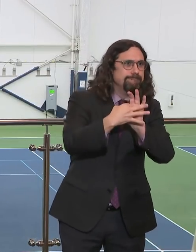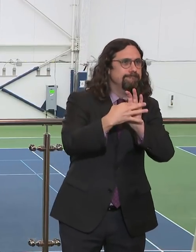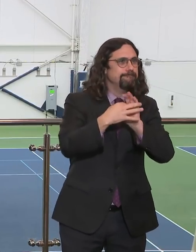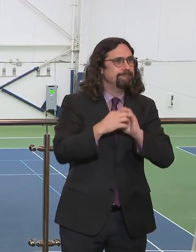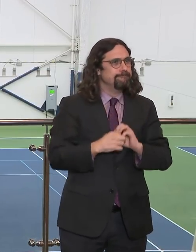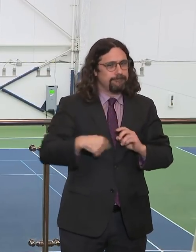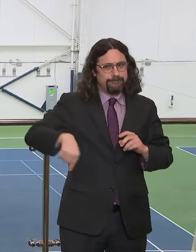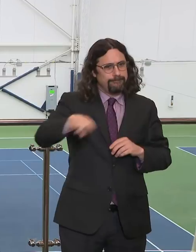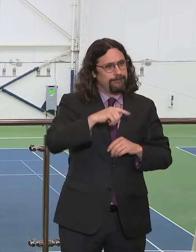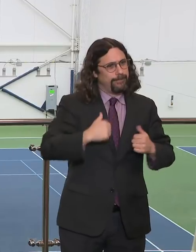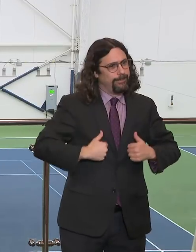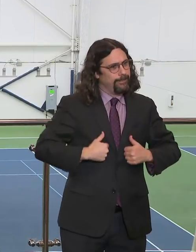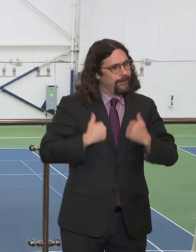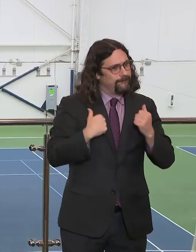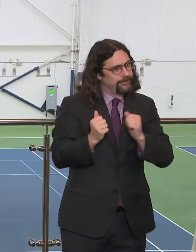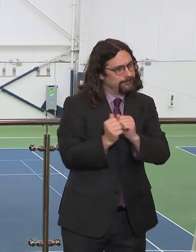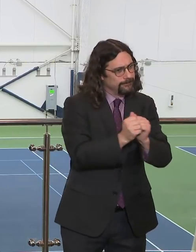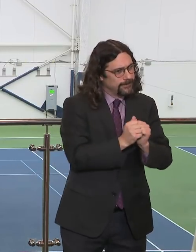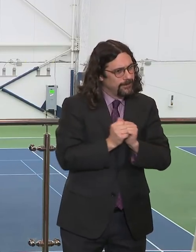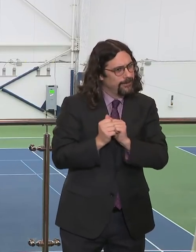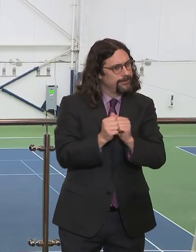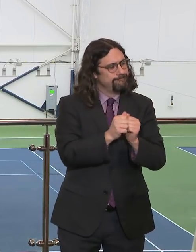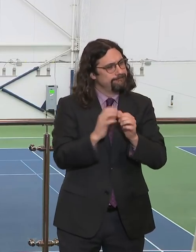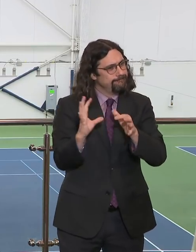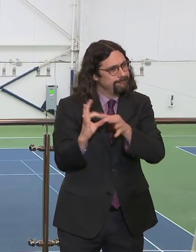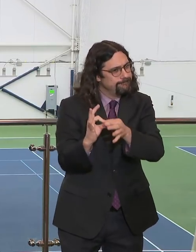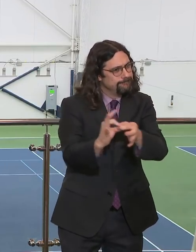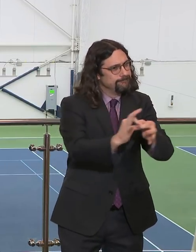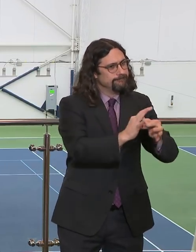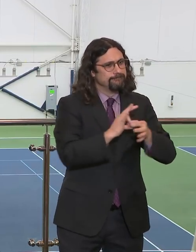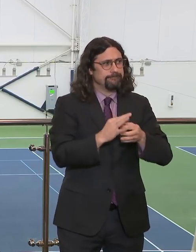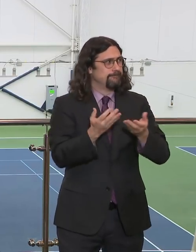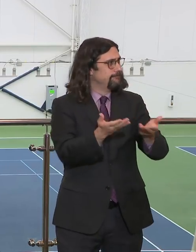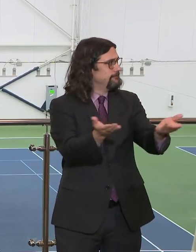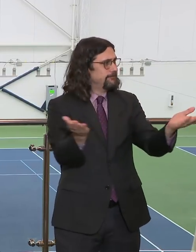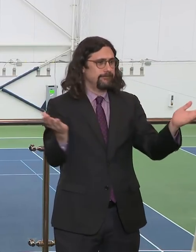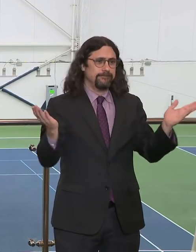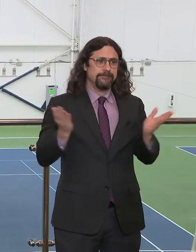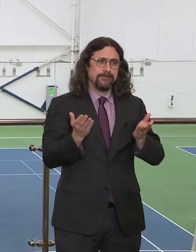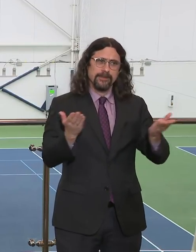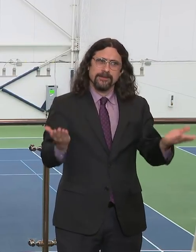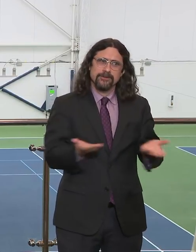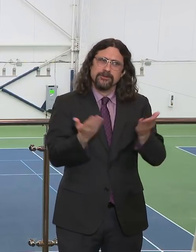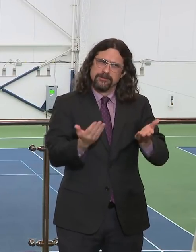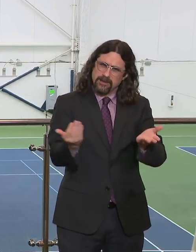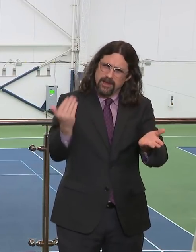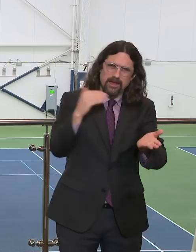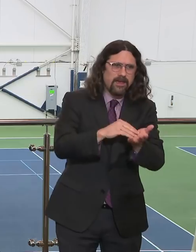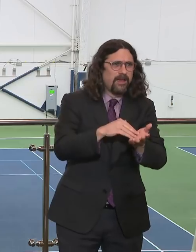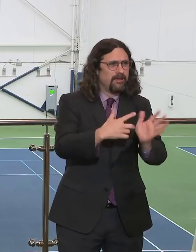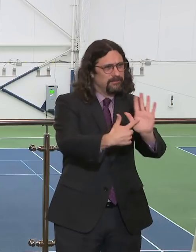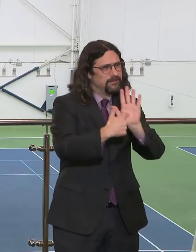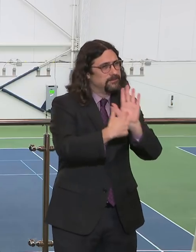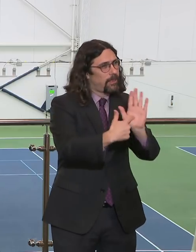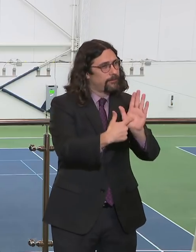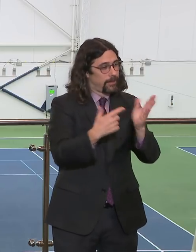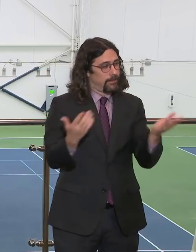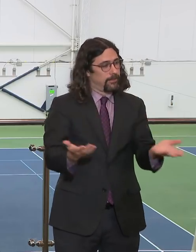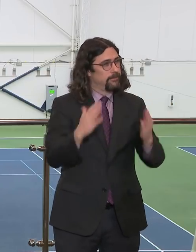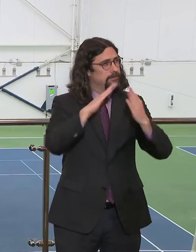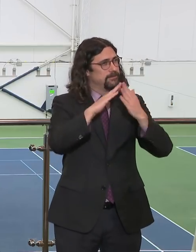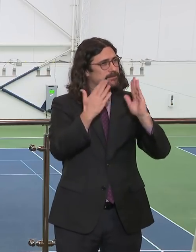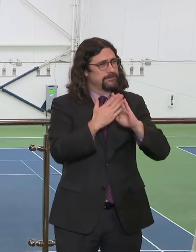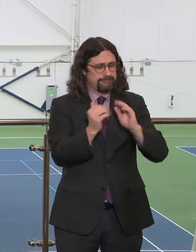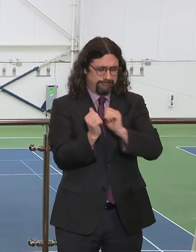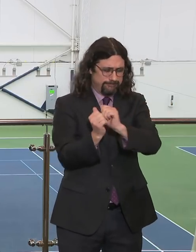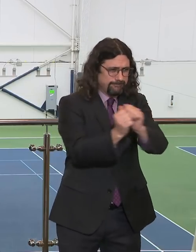is immediately acting every single day. And so many good people are helping us, preparing every day